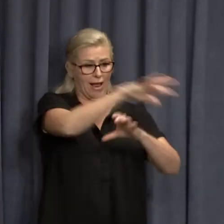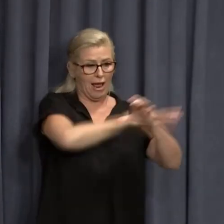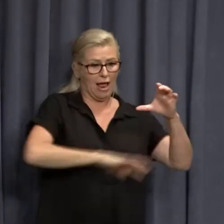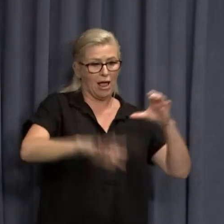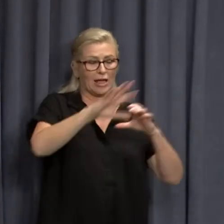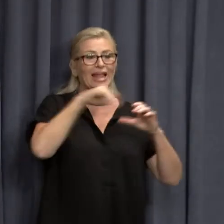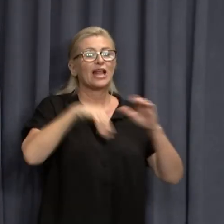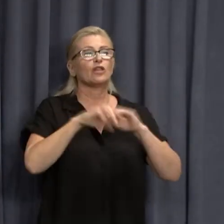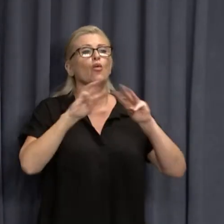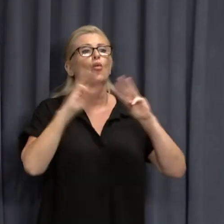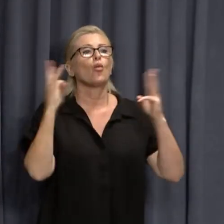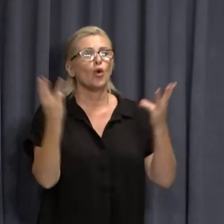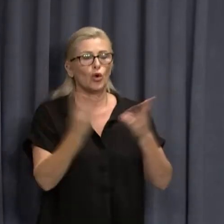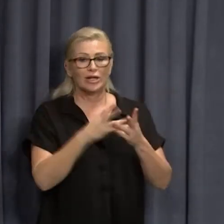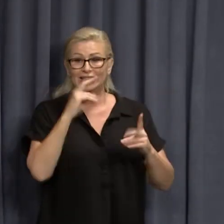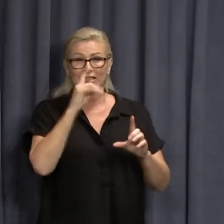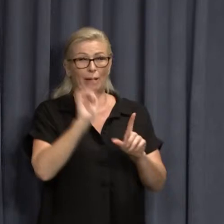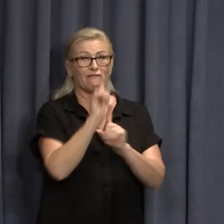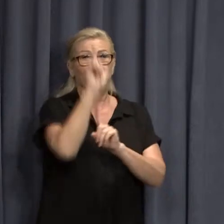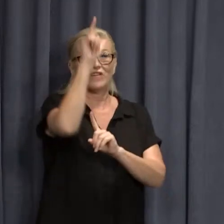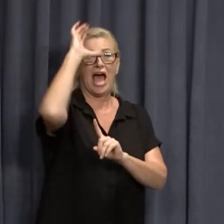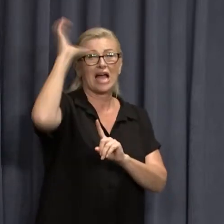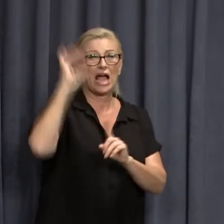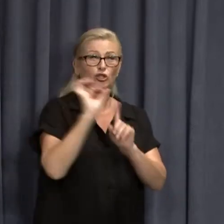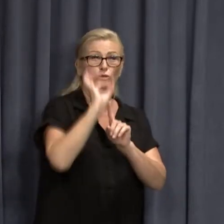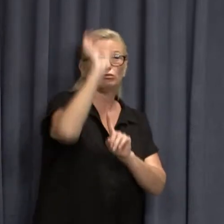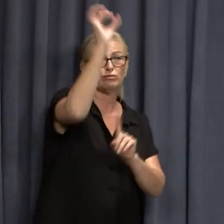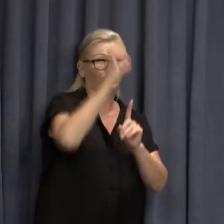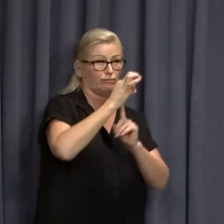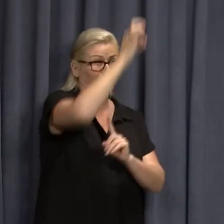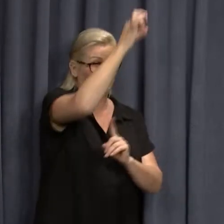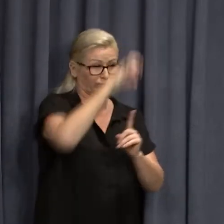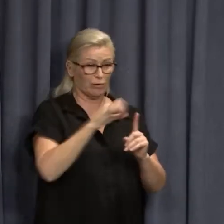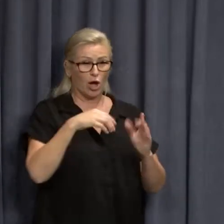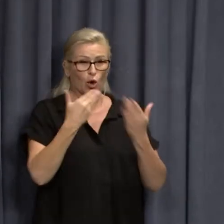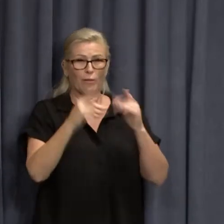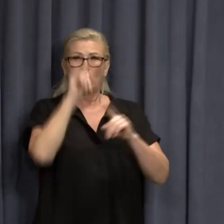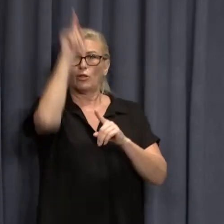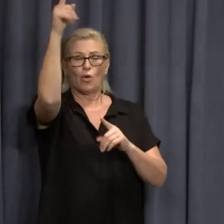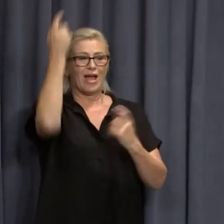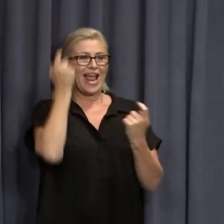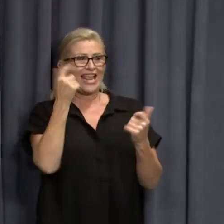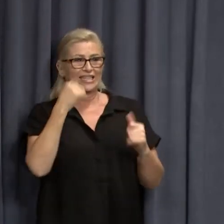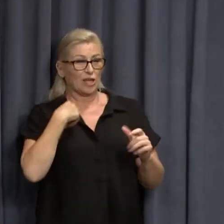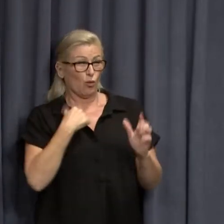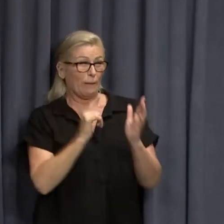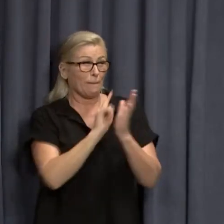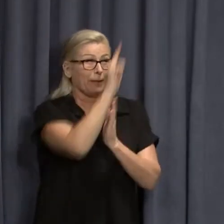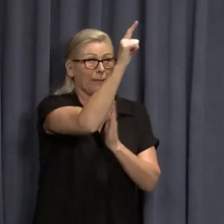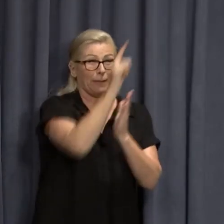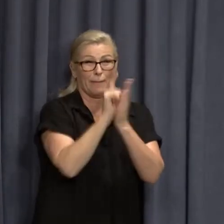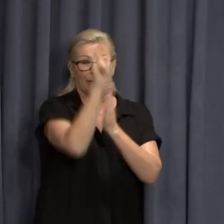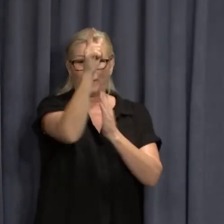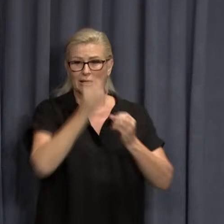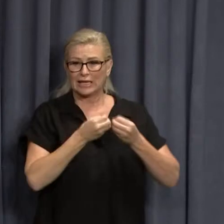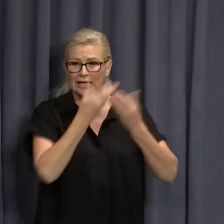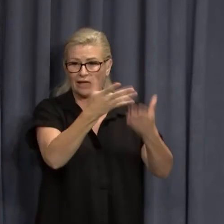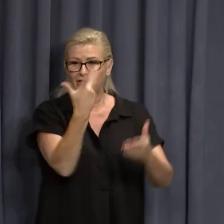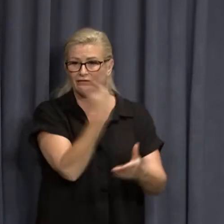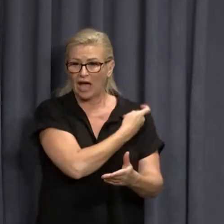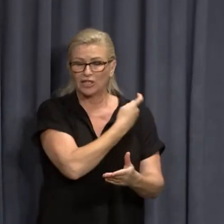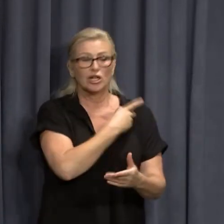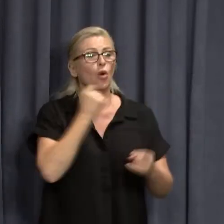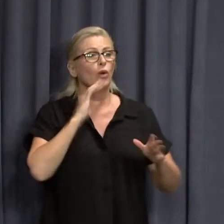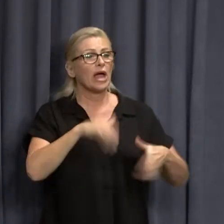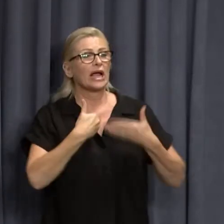in the entire world in some of the most remote locations in the entire world. We're rolling out the program for kids as well in a